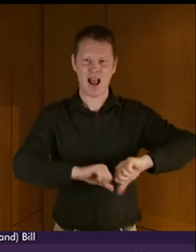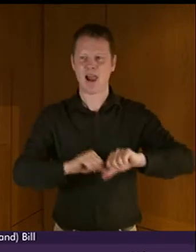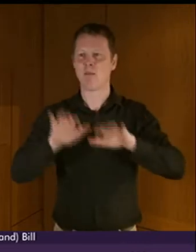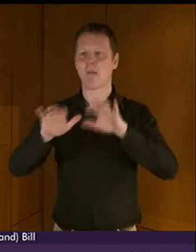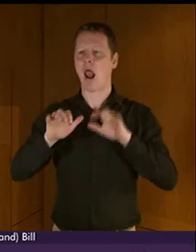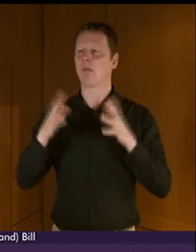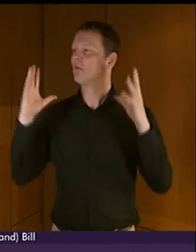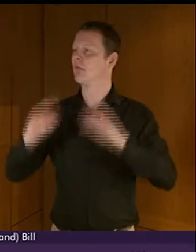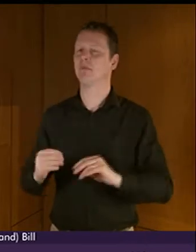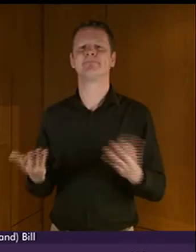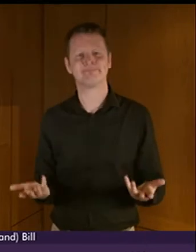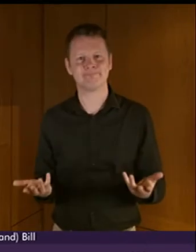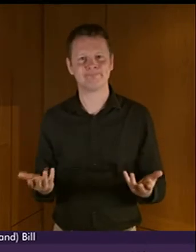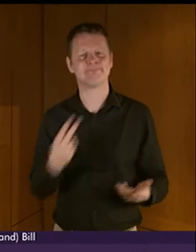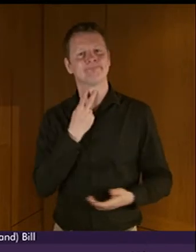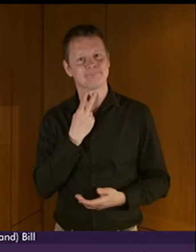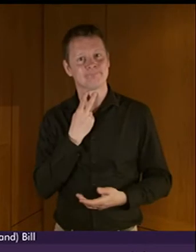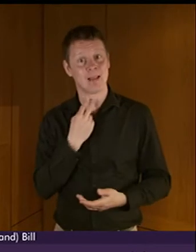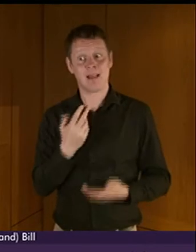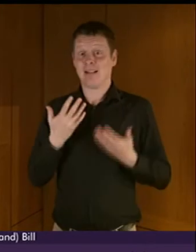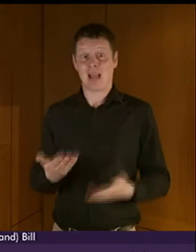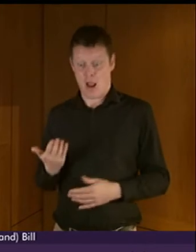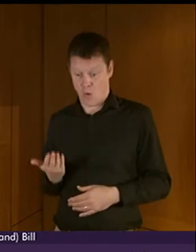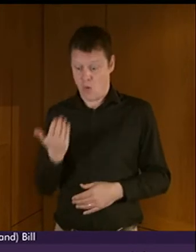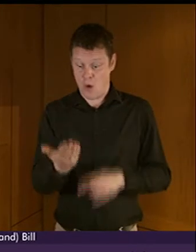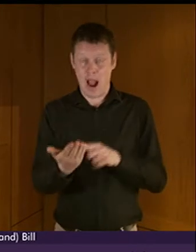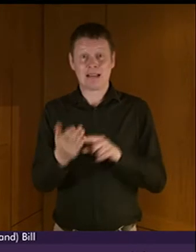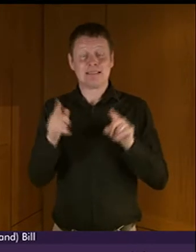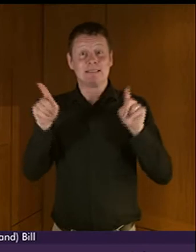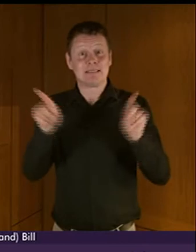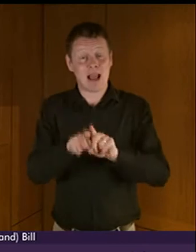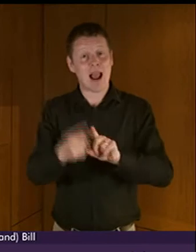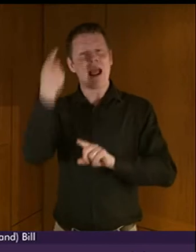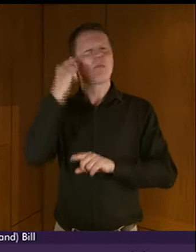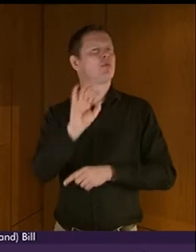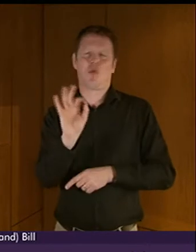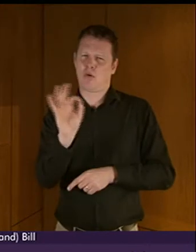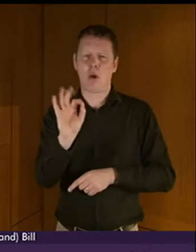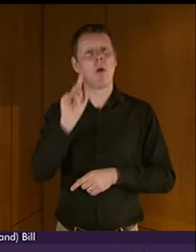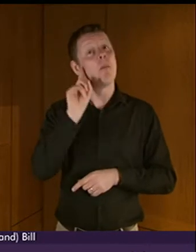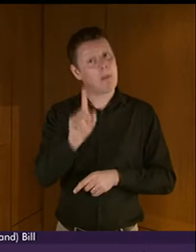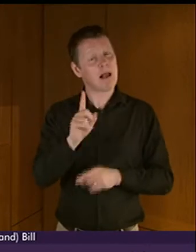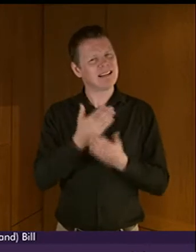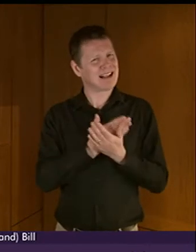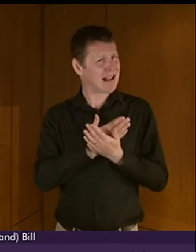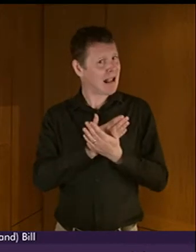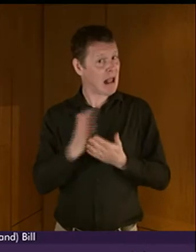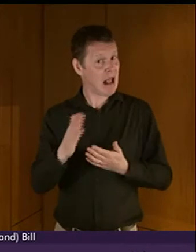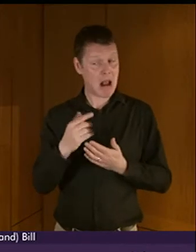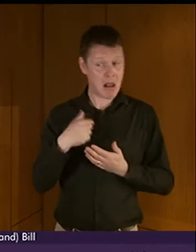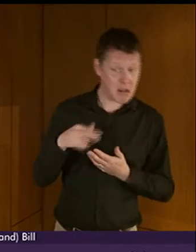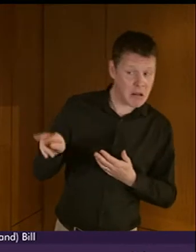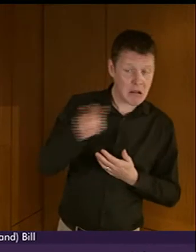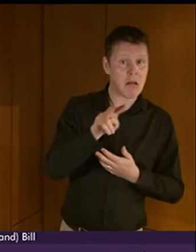I realise the proposals before us now are not identical, but it is clear to me that many deaf people and